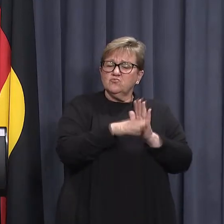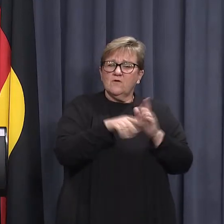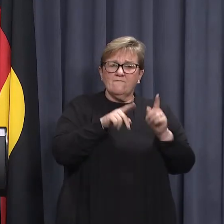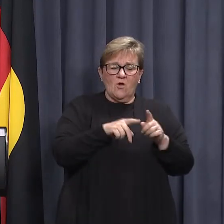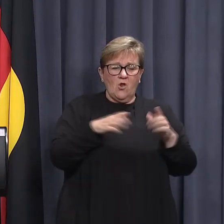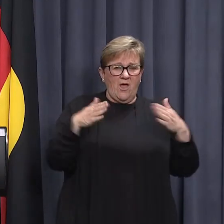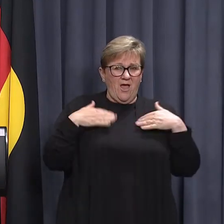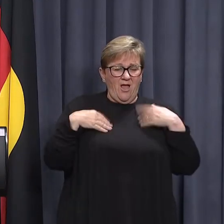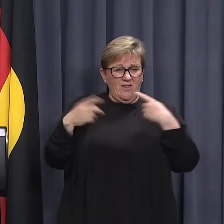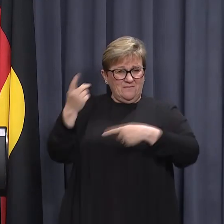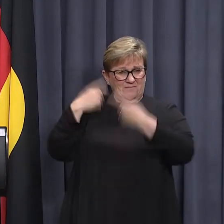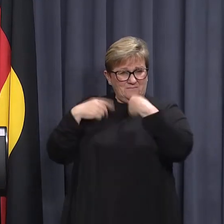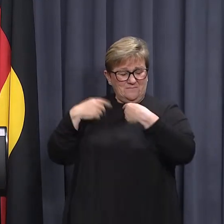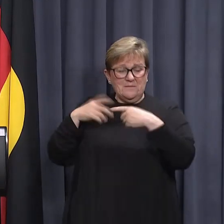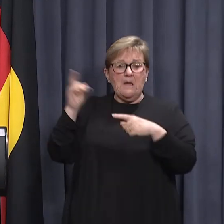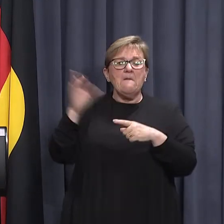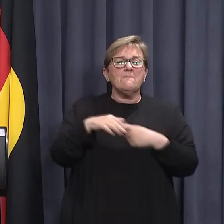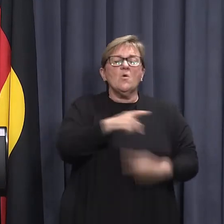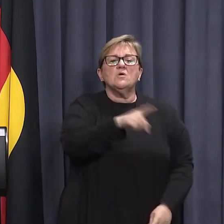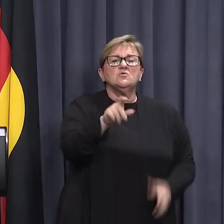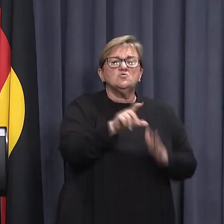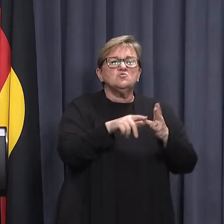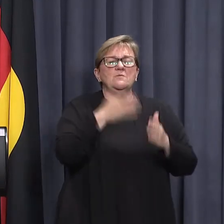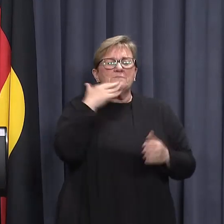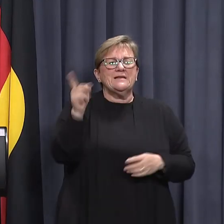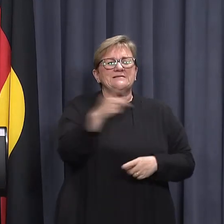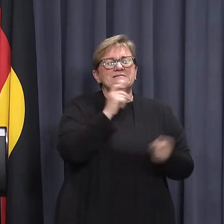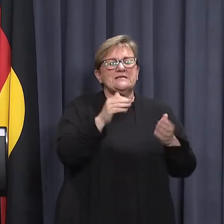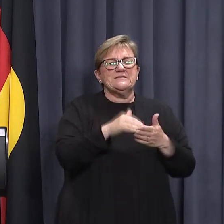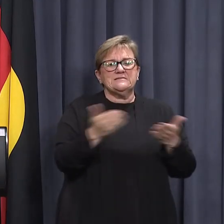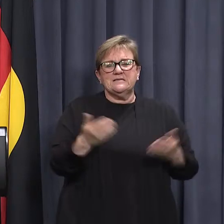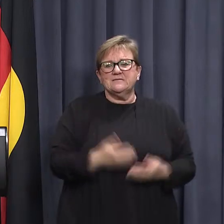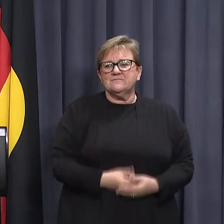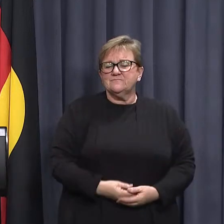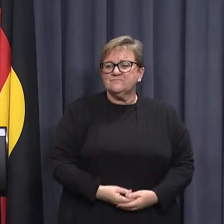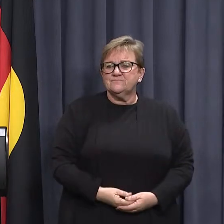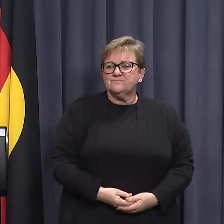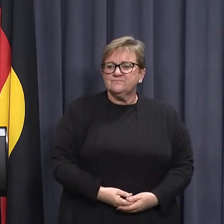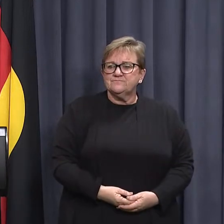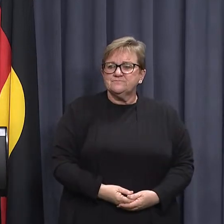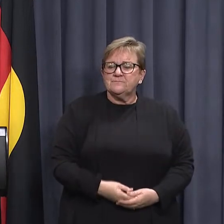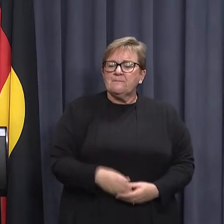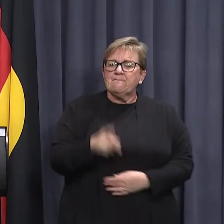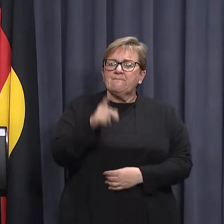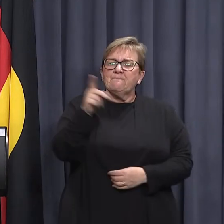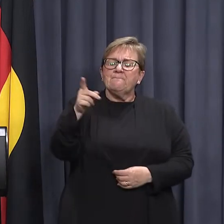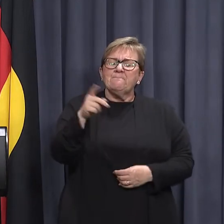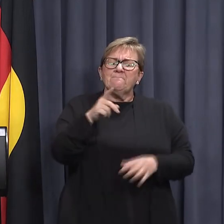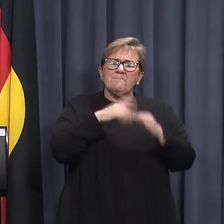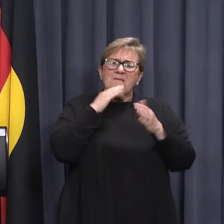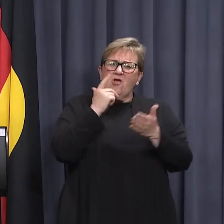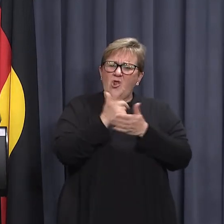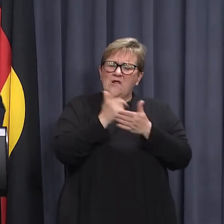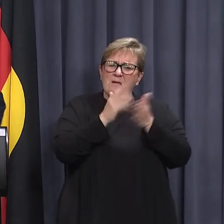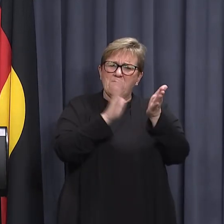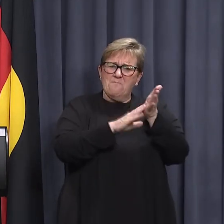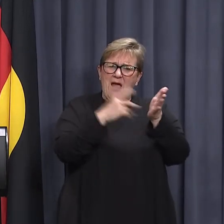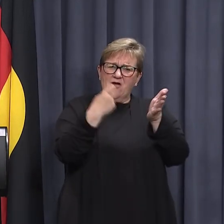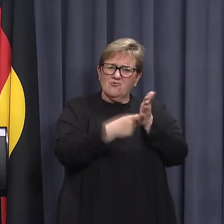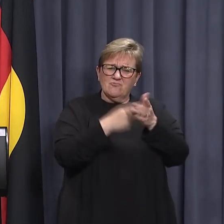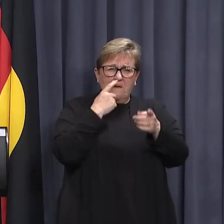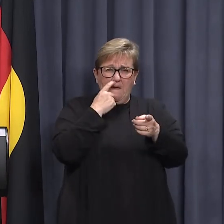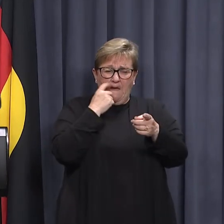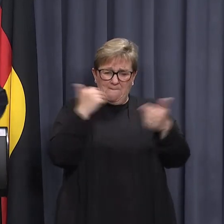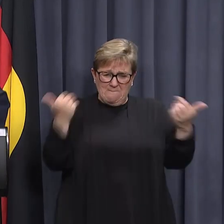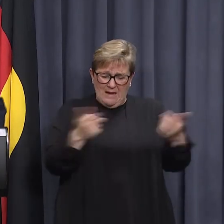upon health advice. But the most important thing people can do is get tested now. There's lots of exposure sites in and around Margaret River. Why hasn't the mask